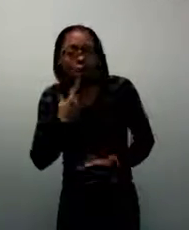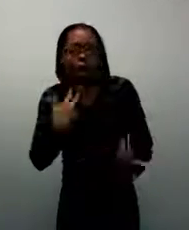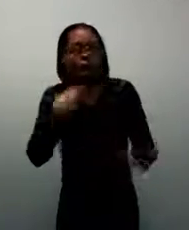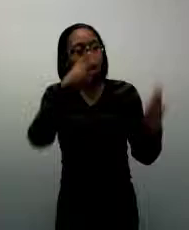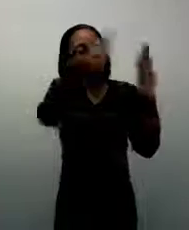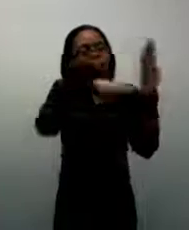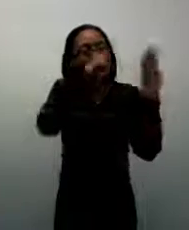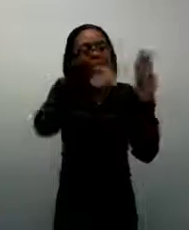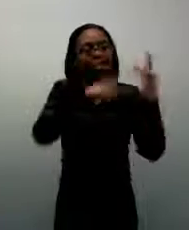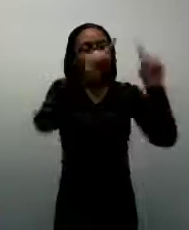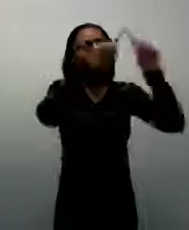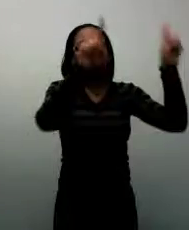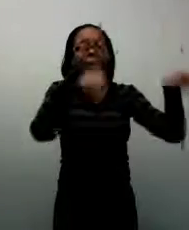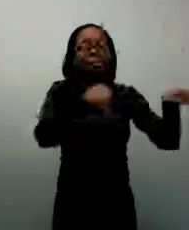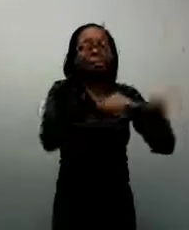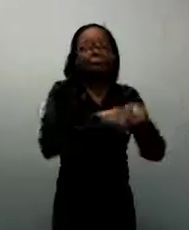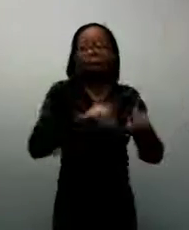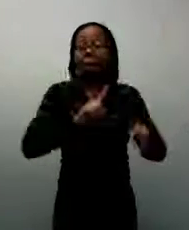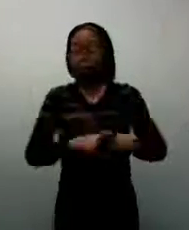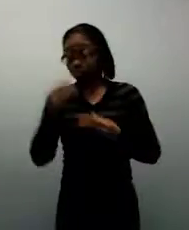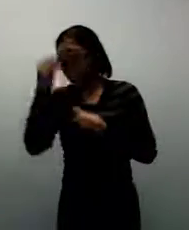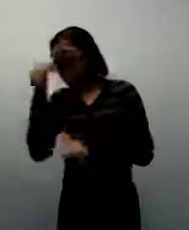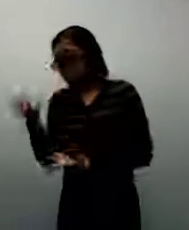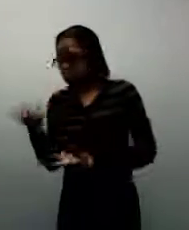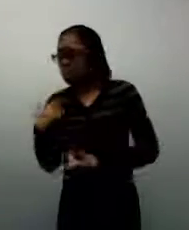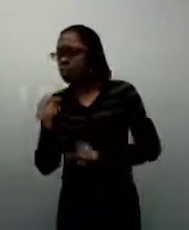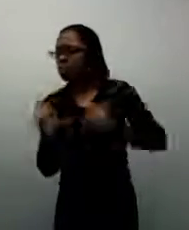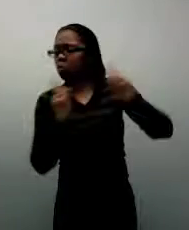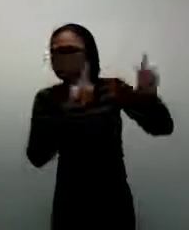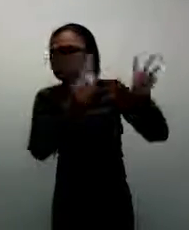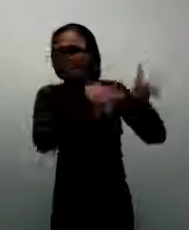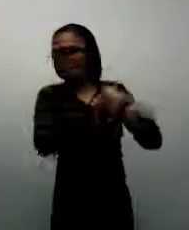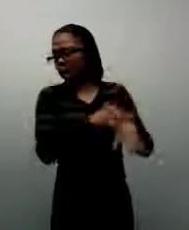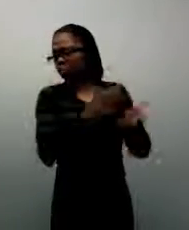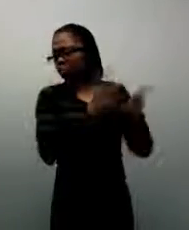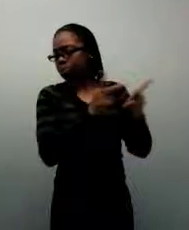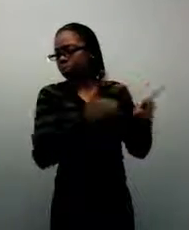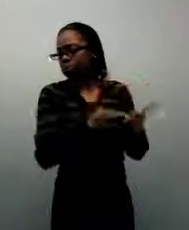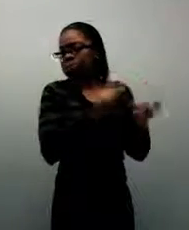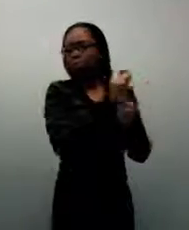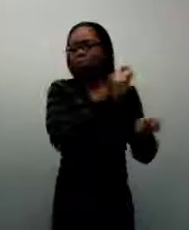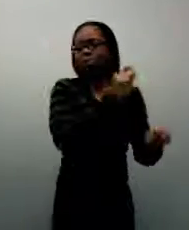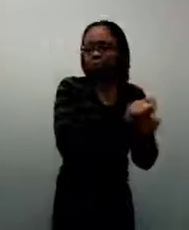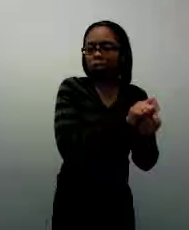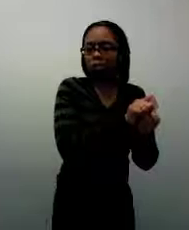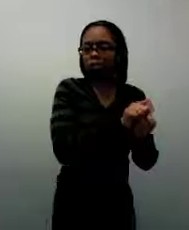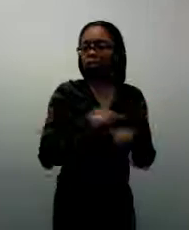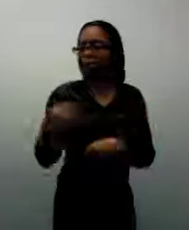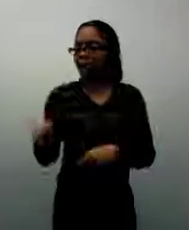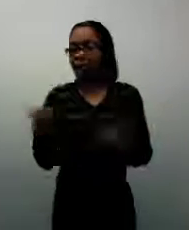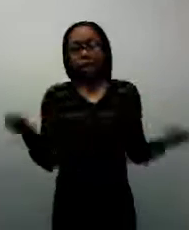signs, but just let them know we're going to this place and here it is. And then they will begin to recognize that also.